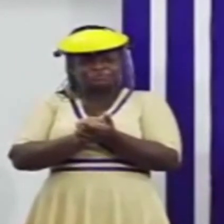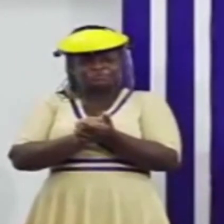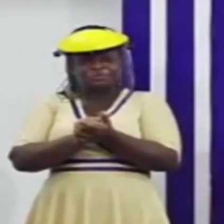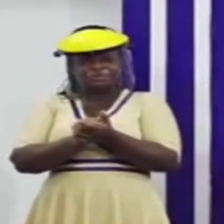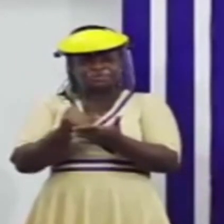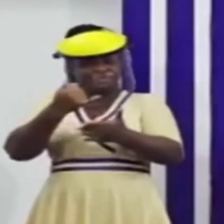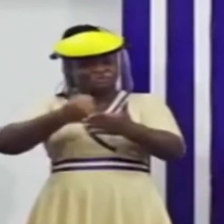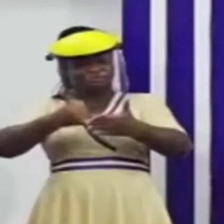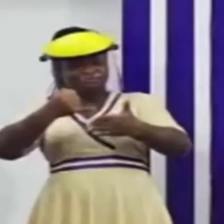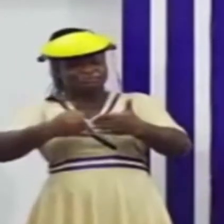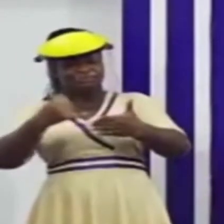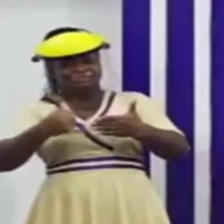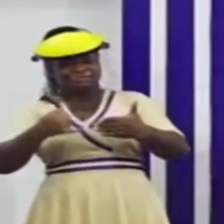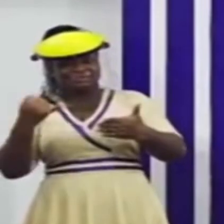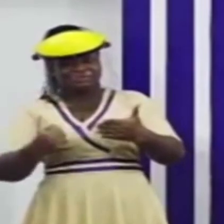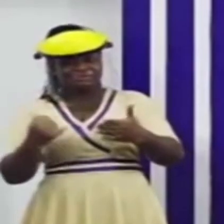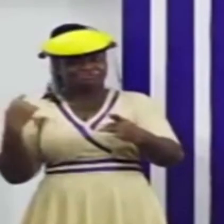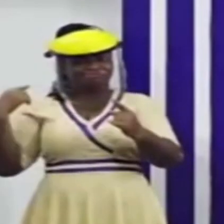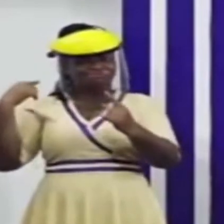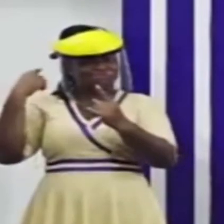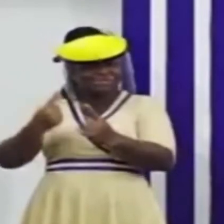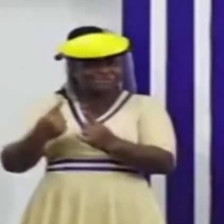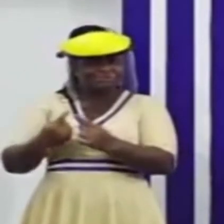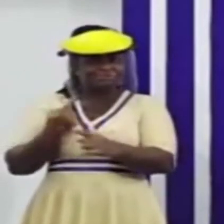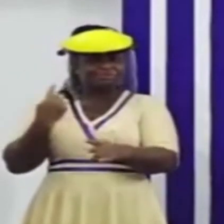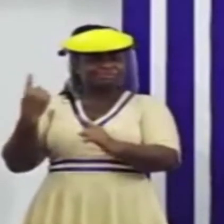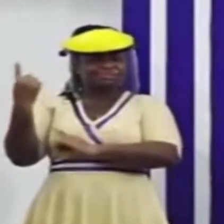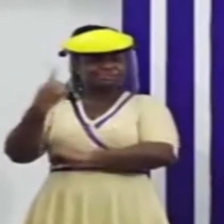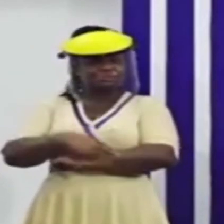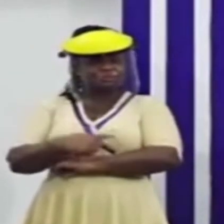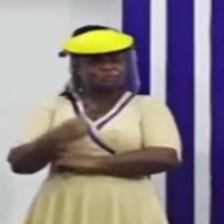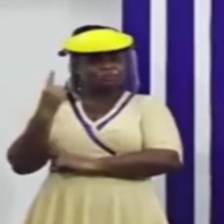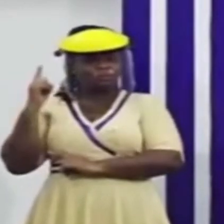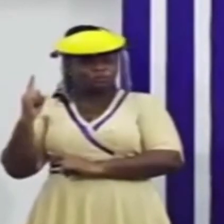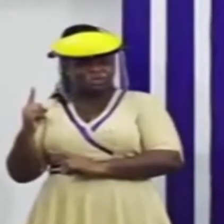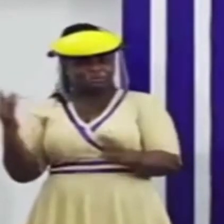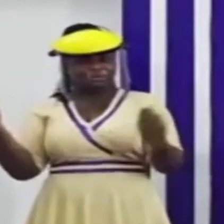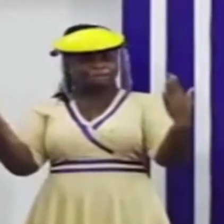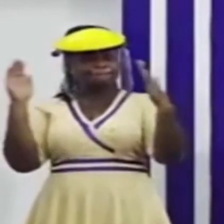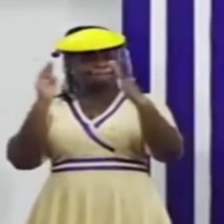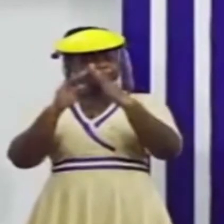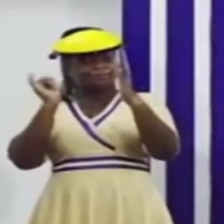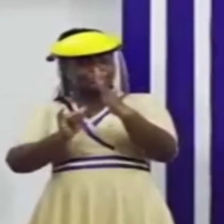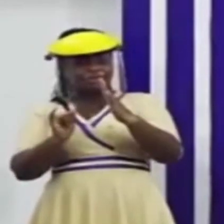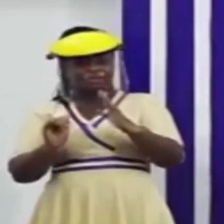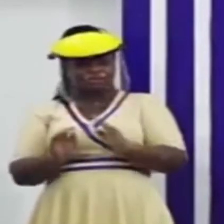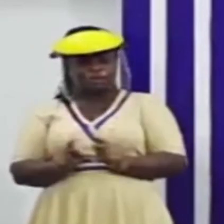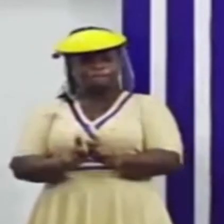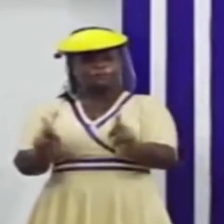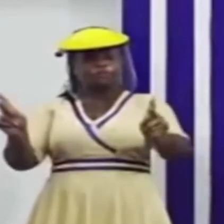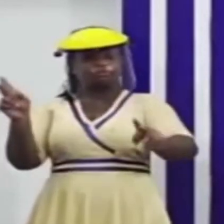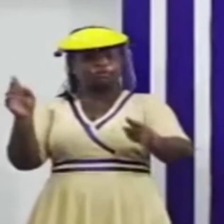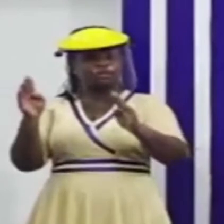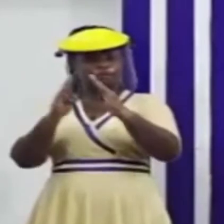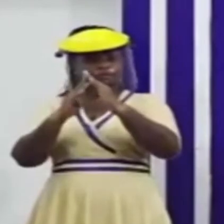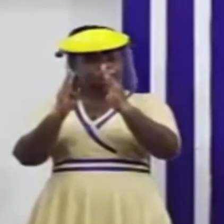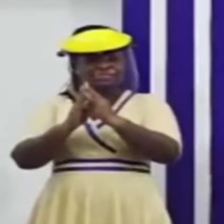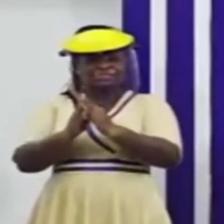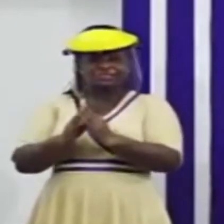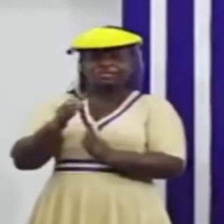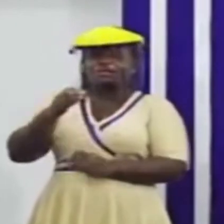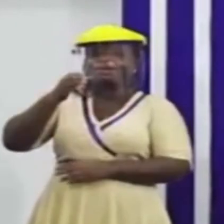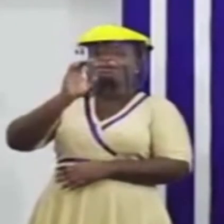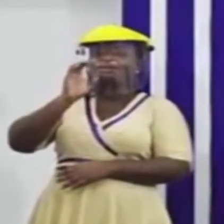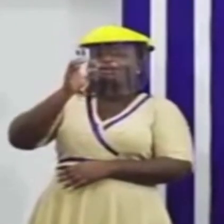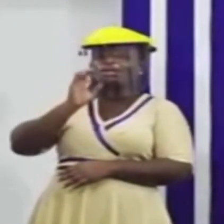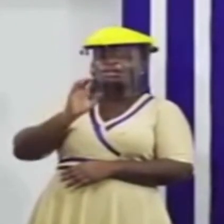And therefore, right from the beginning of application, the ban on public gatherings, drinking bars as